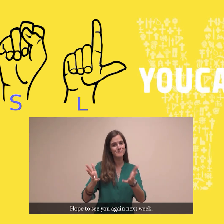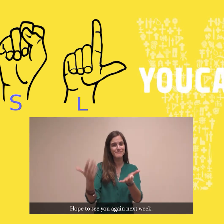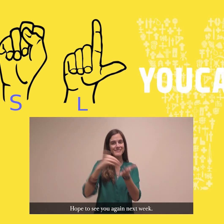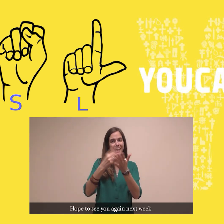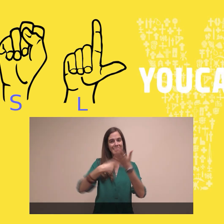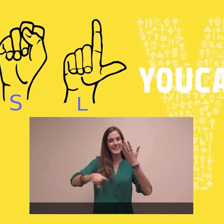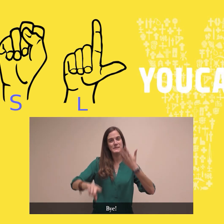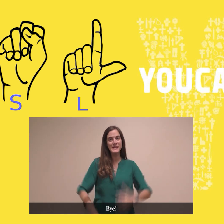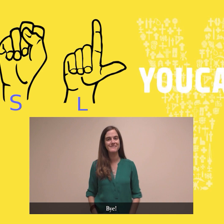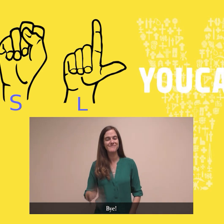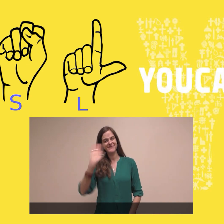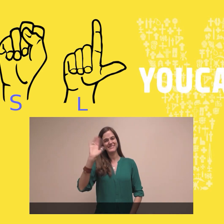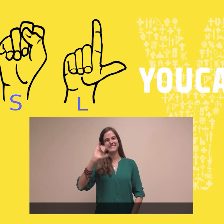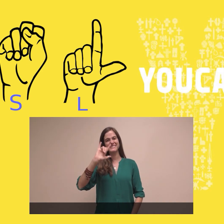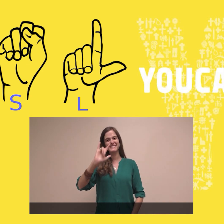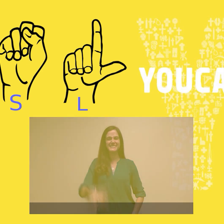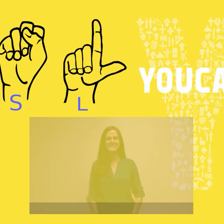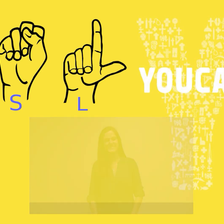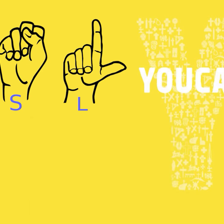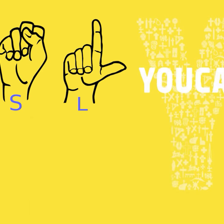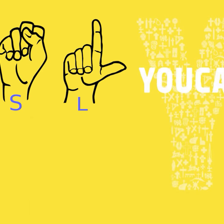a mausoleum or a cemetery. And byron Bye. Bye. Bye. Bye. You